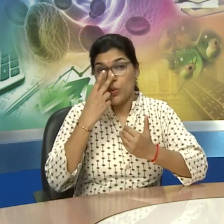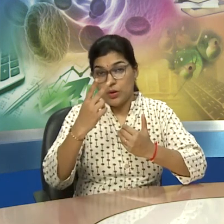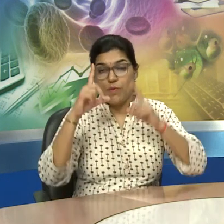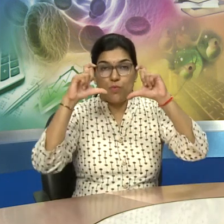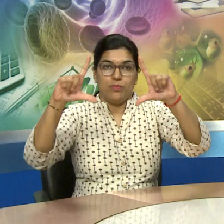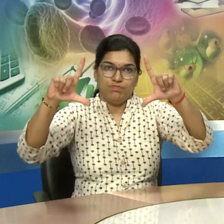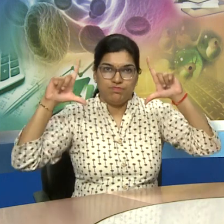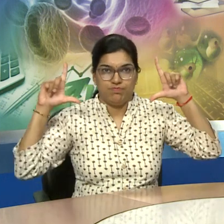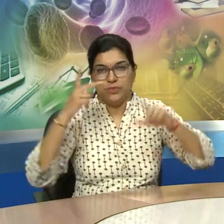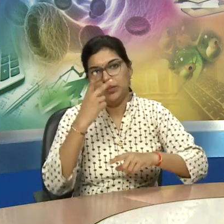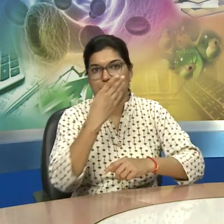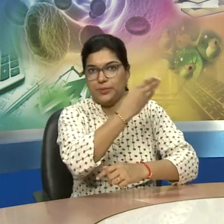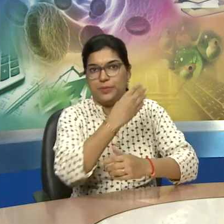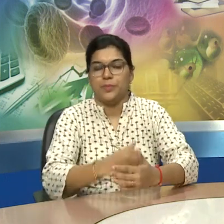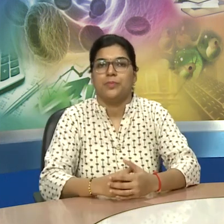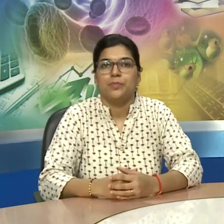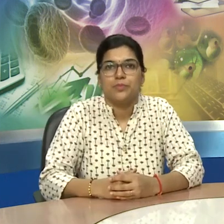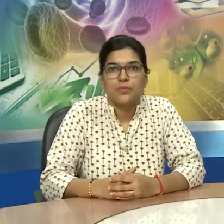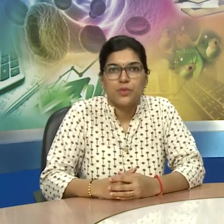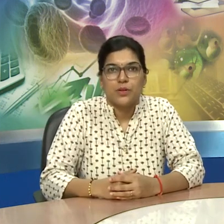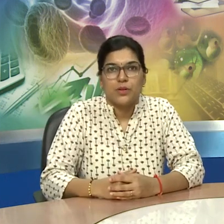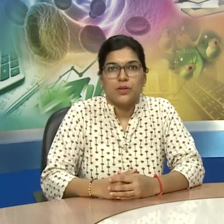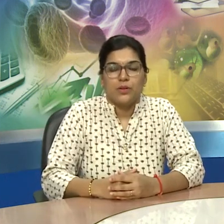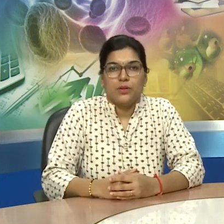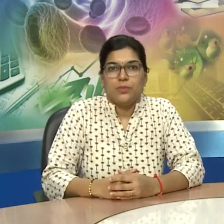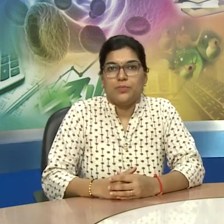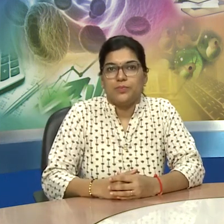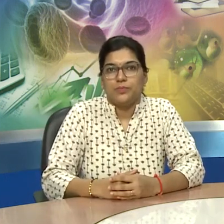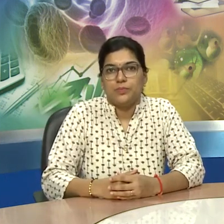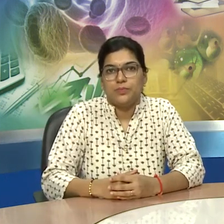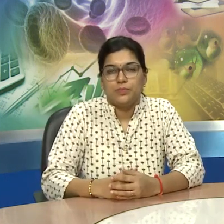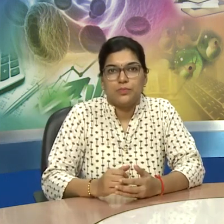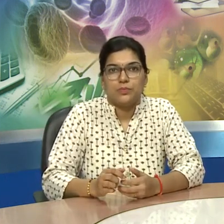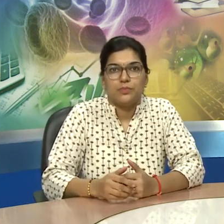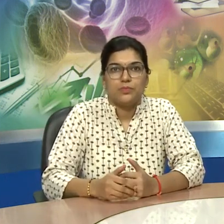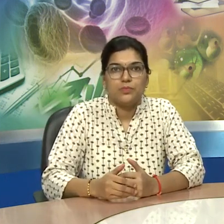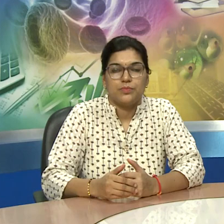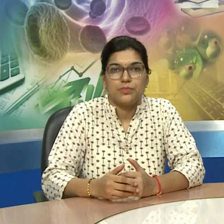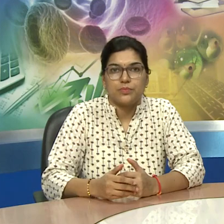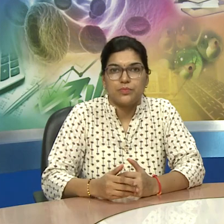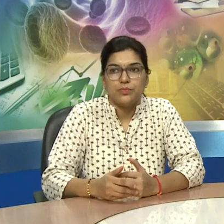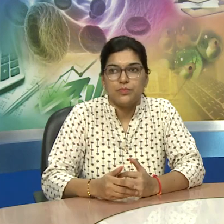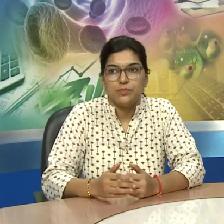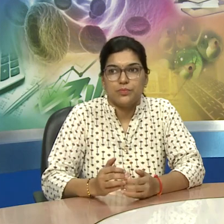now here you can see the image which i would like you to have a look at it in a close picture